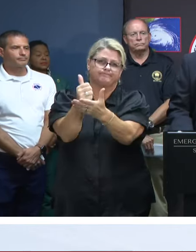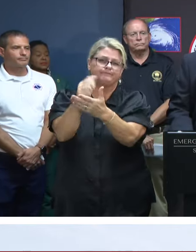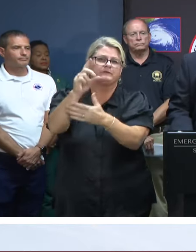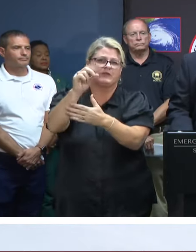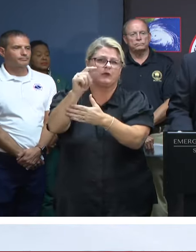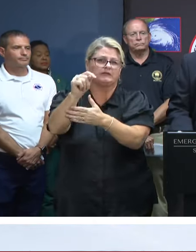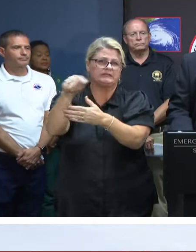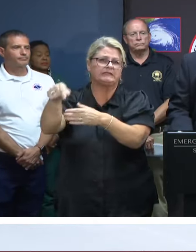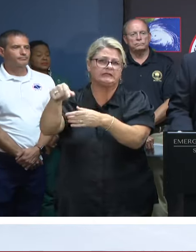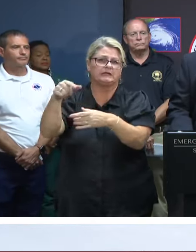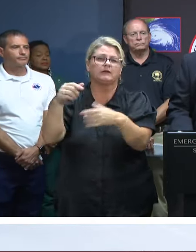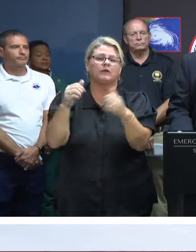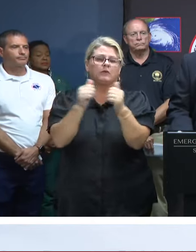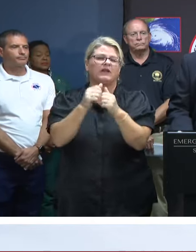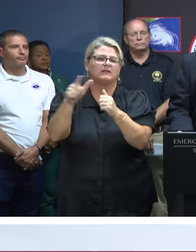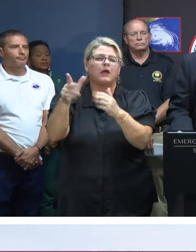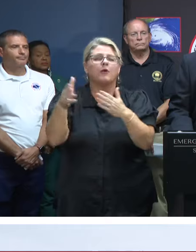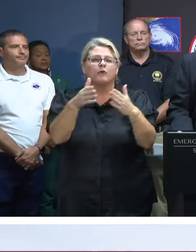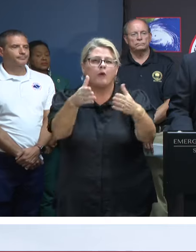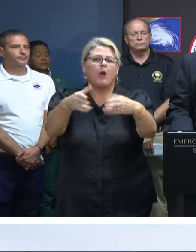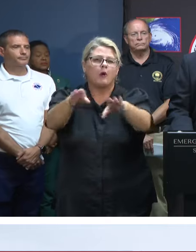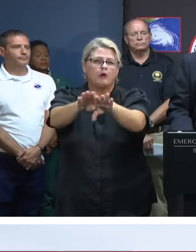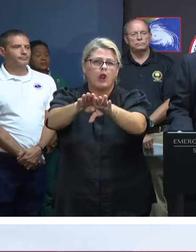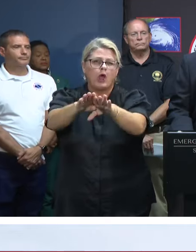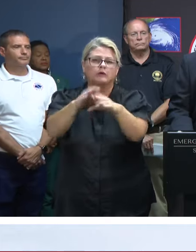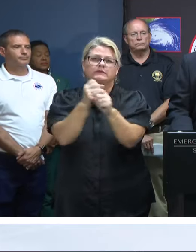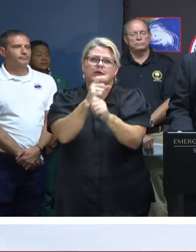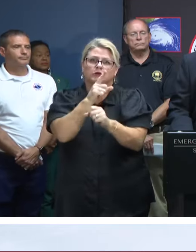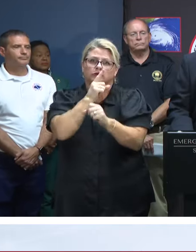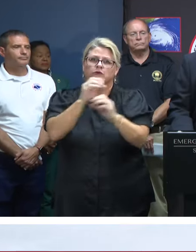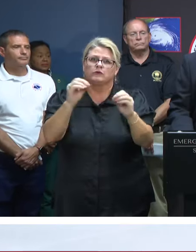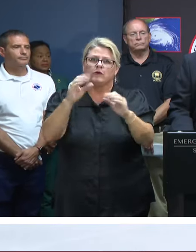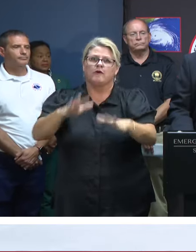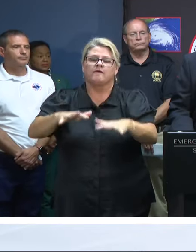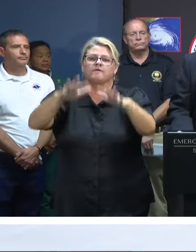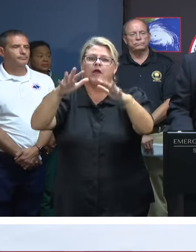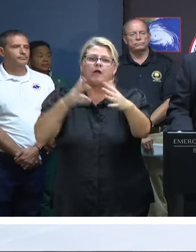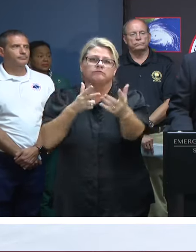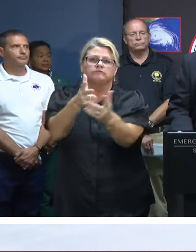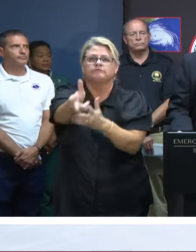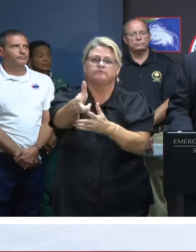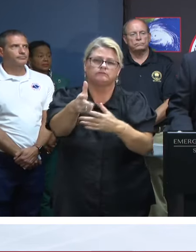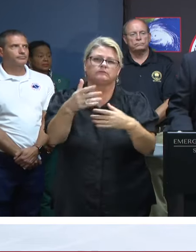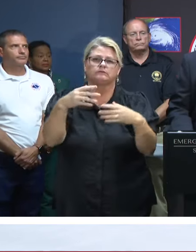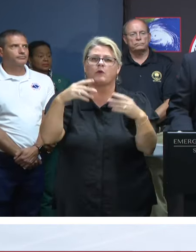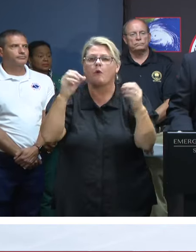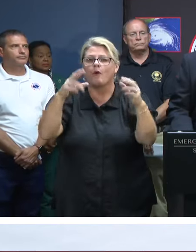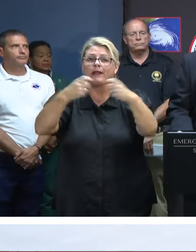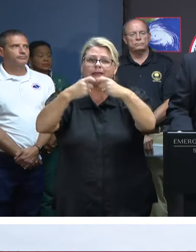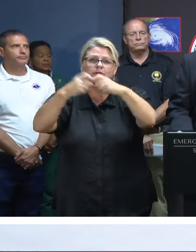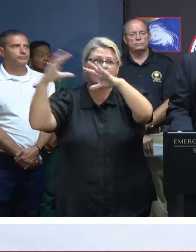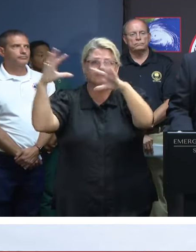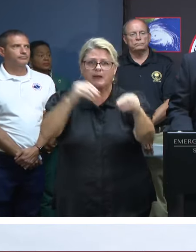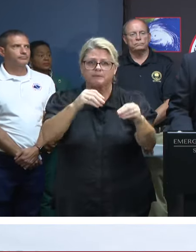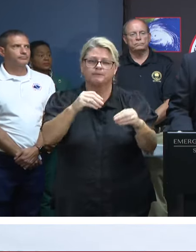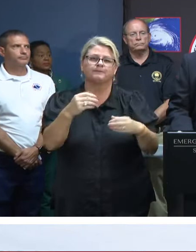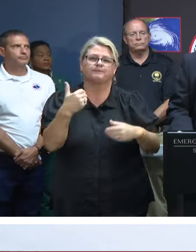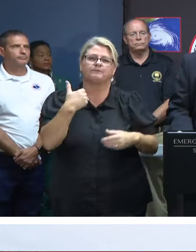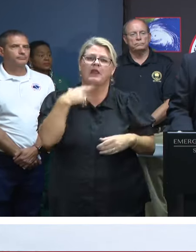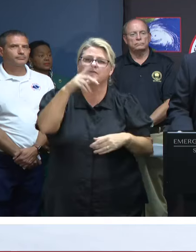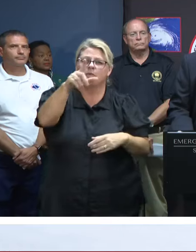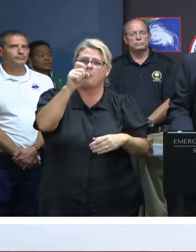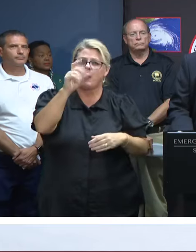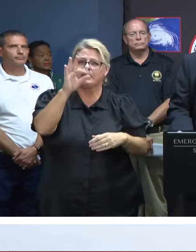with road closures and traffic diversions resulting from flooding, downed trees, and downed power lines. Currently, we have 197